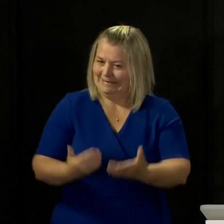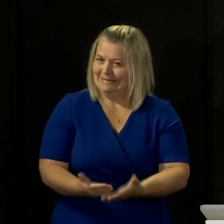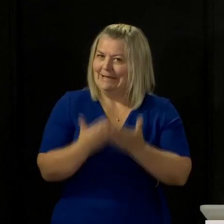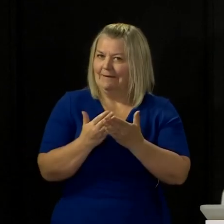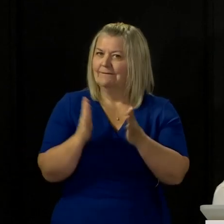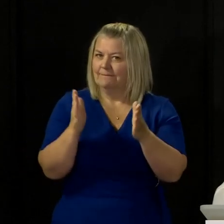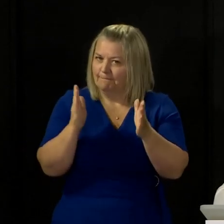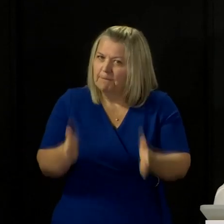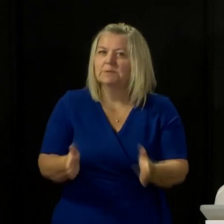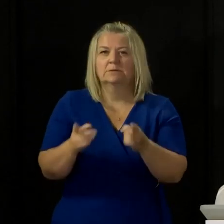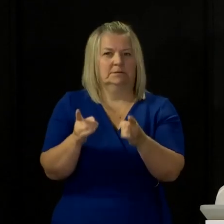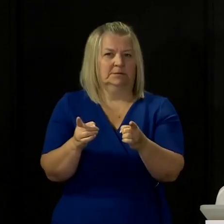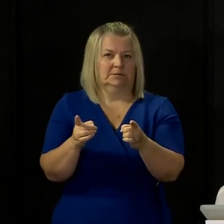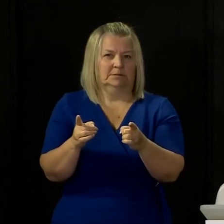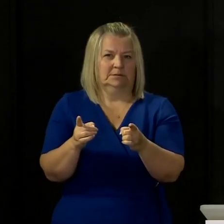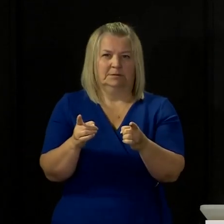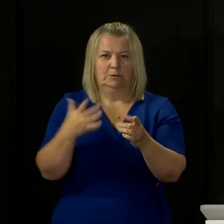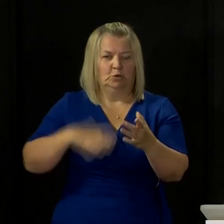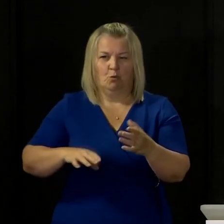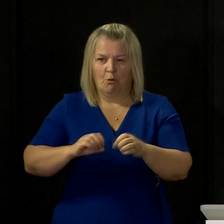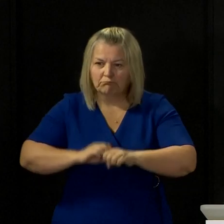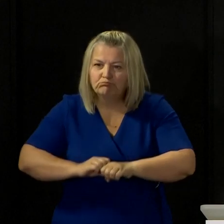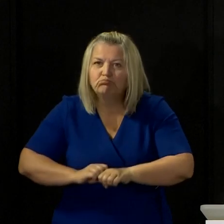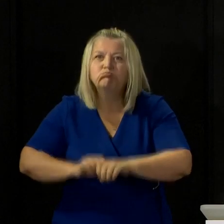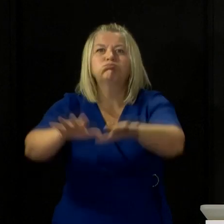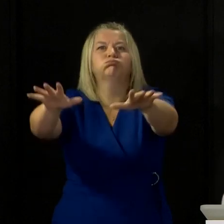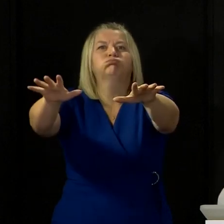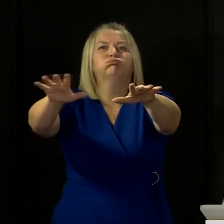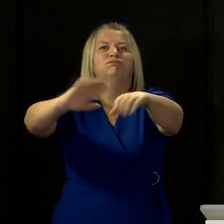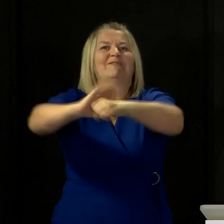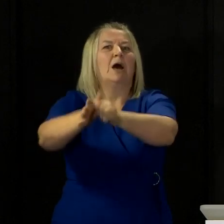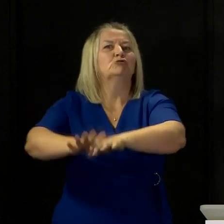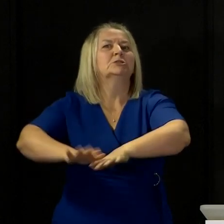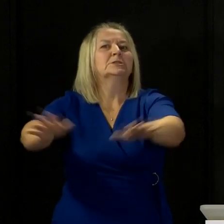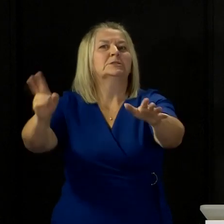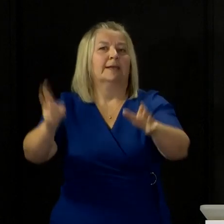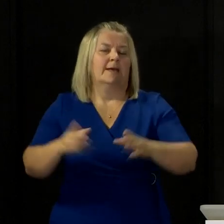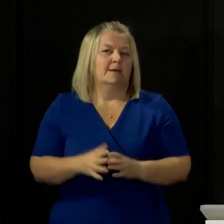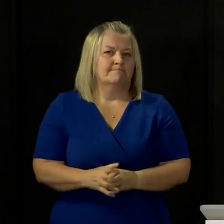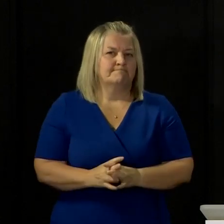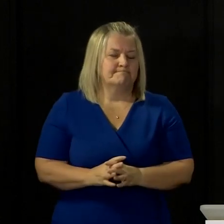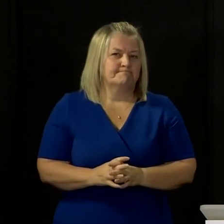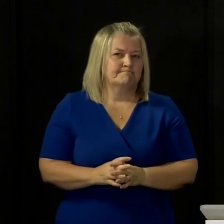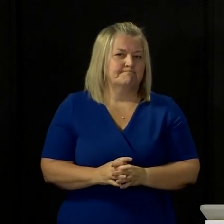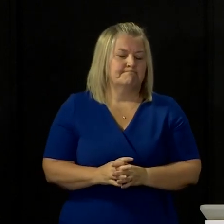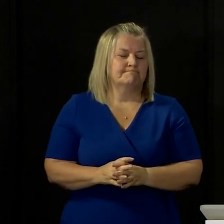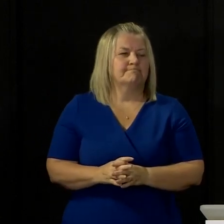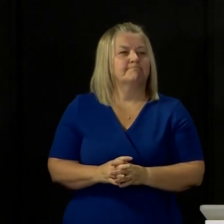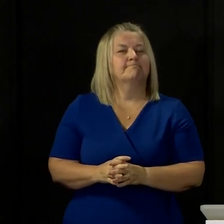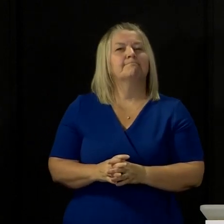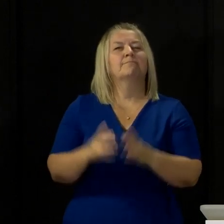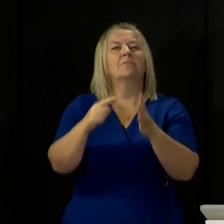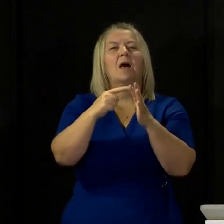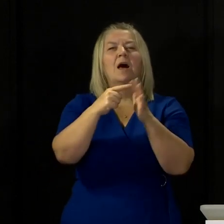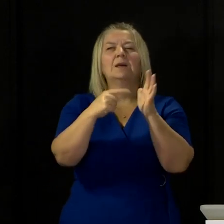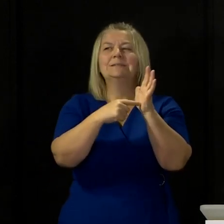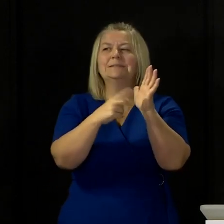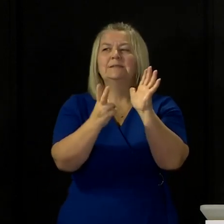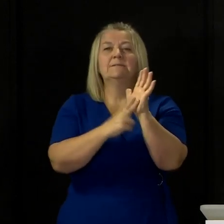don't set everybody back again by allowing the virus to run out of control. Peter McMahon from ITV Border.